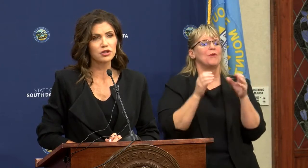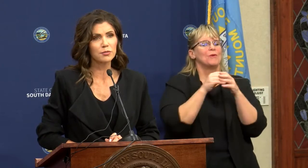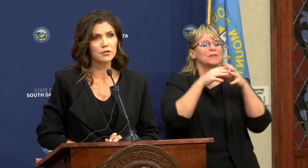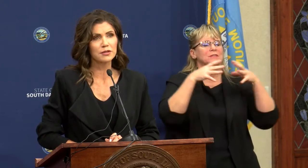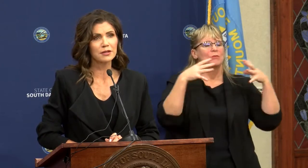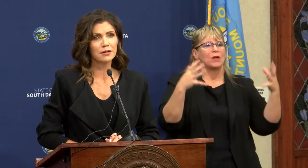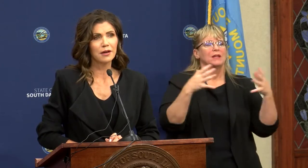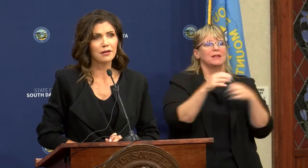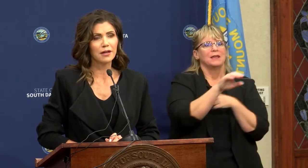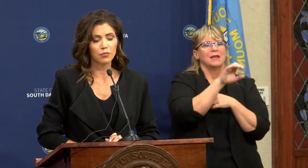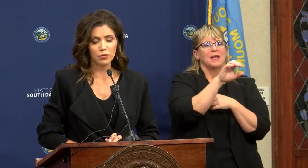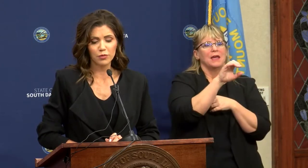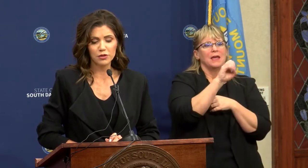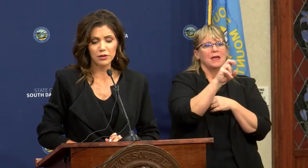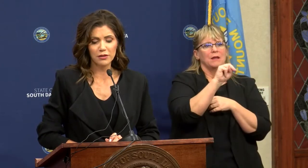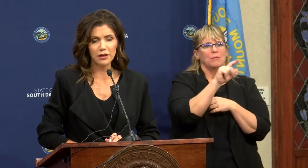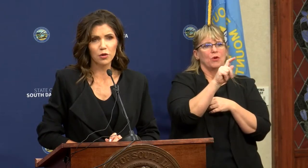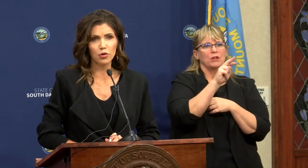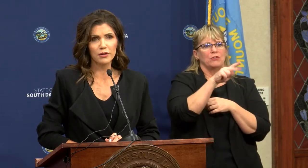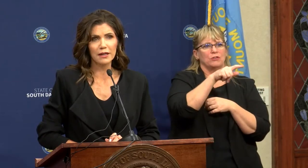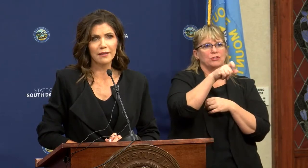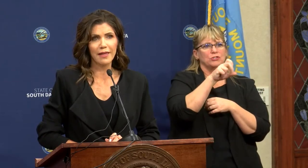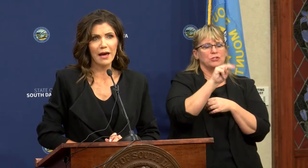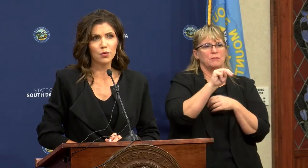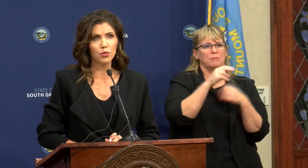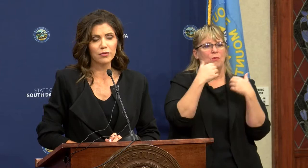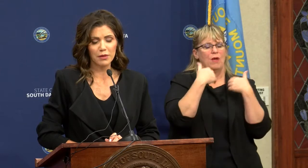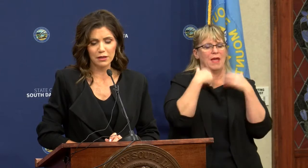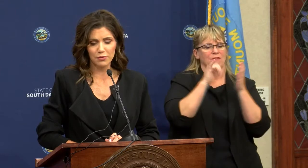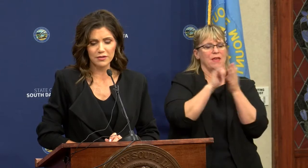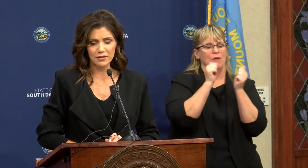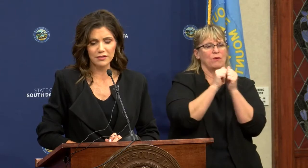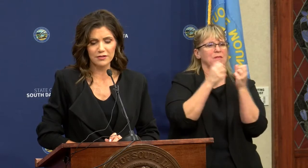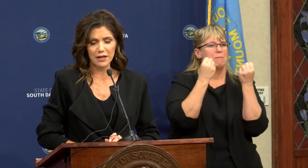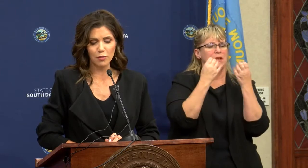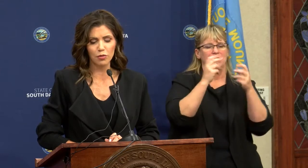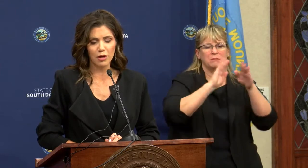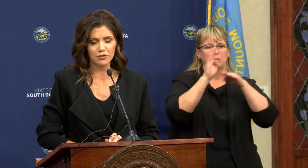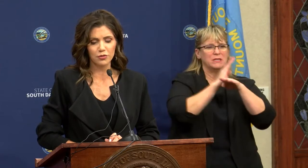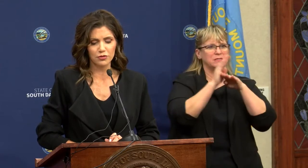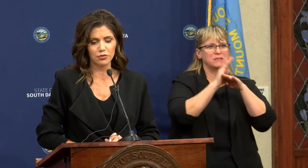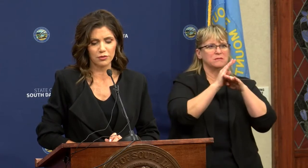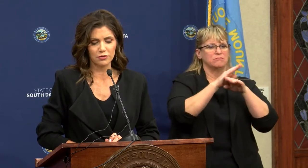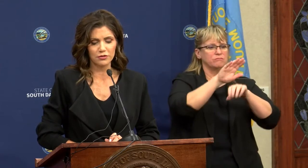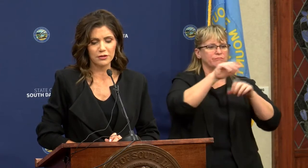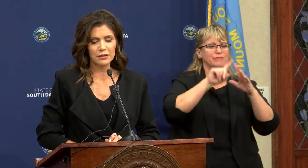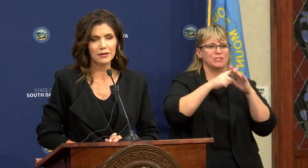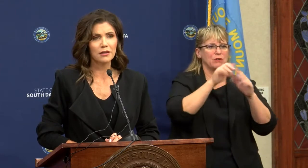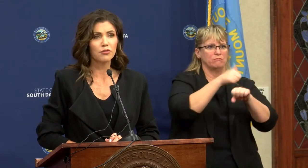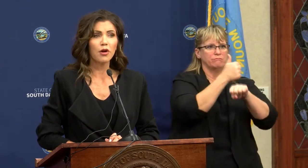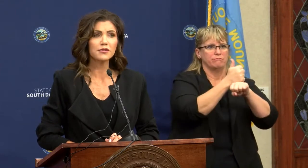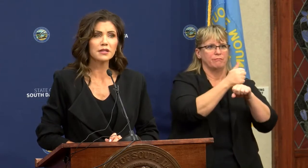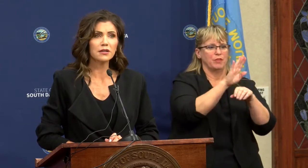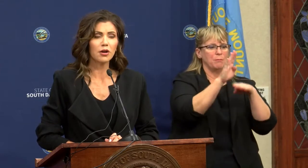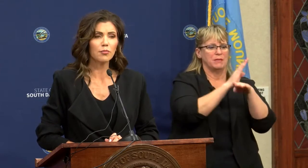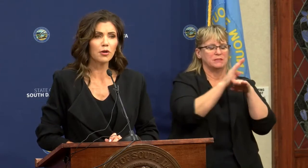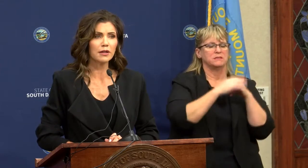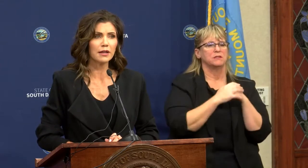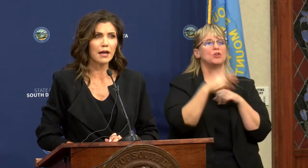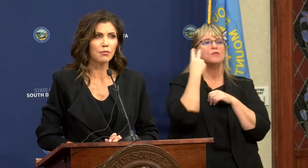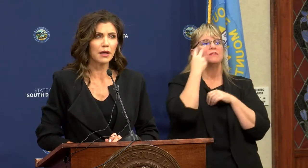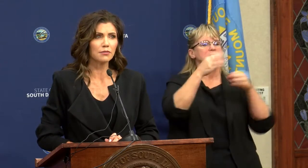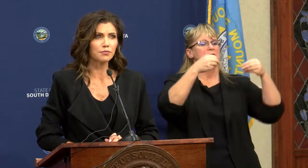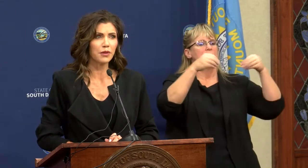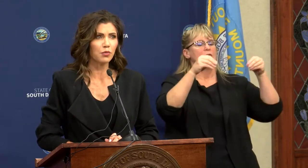apprenticeships and we'll be doing and coordinating that with many businesses to help launch those careers. You've all seen our